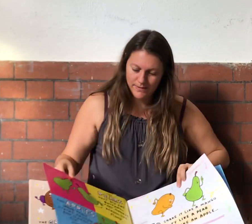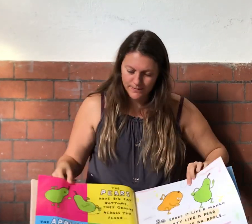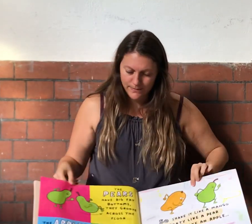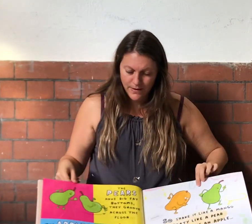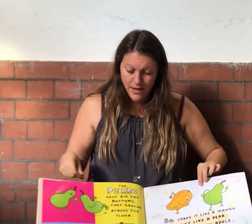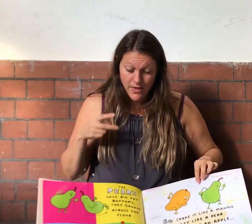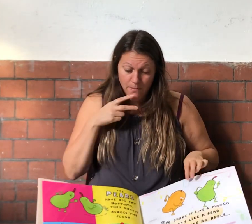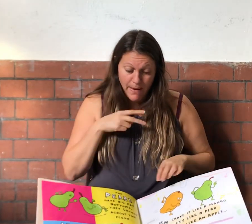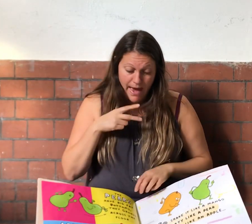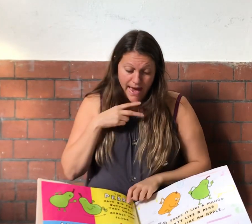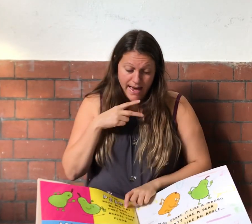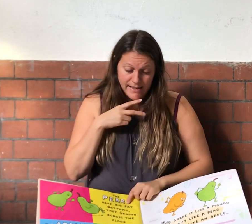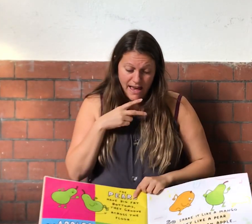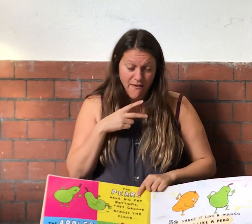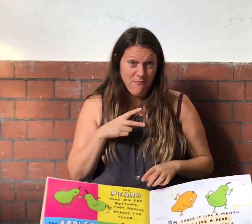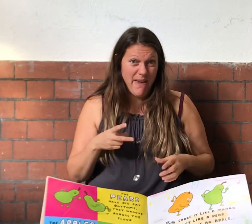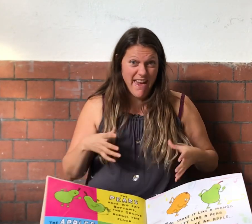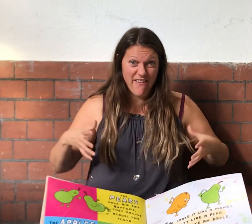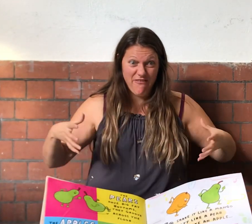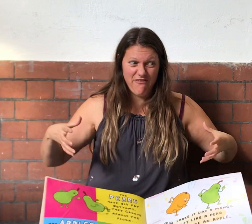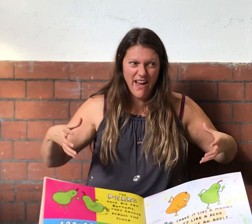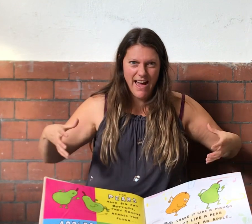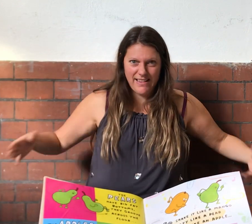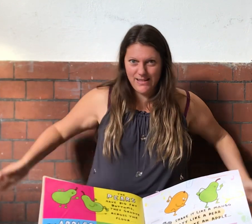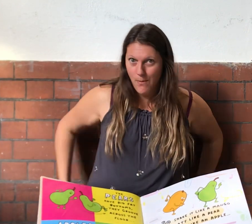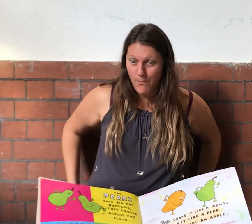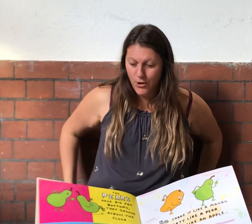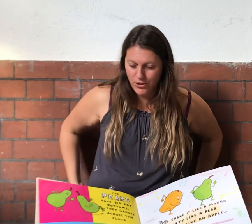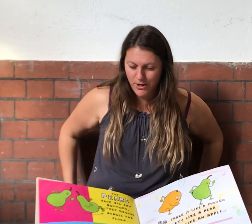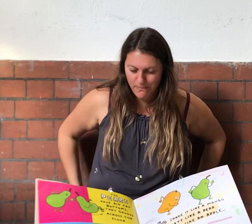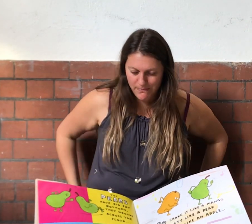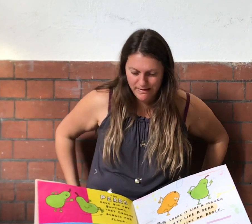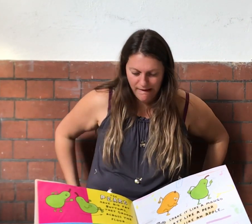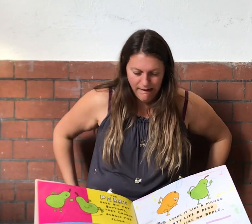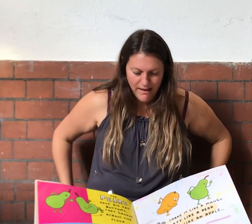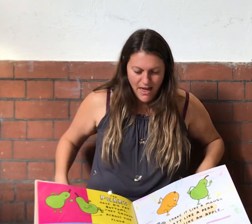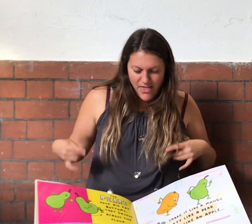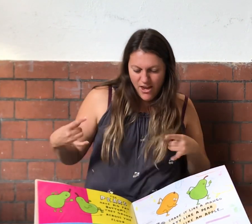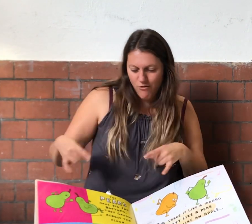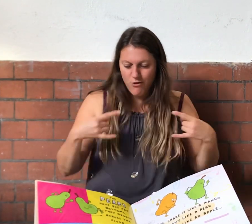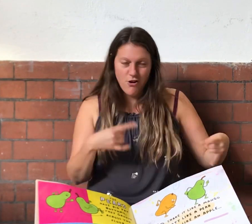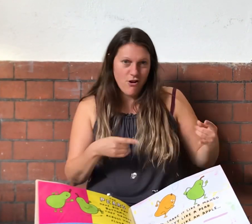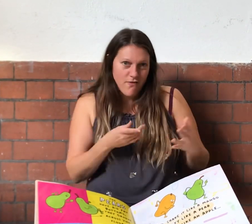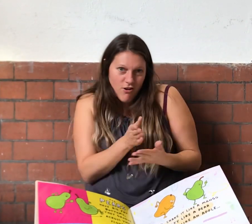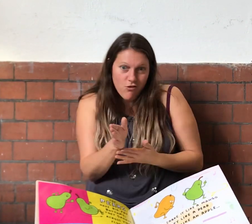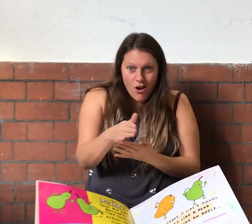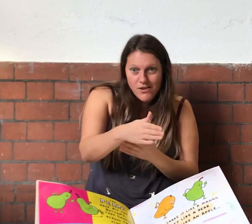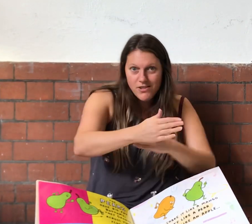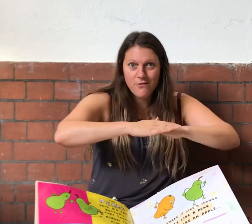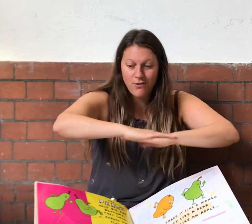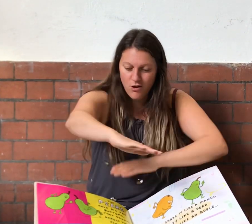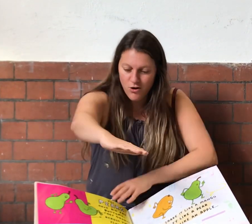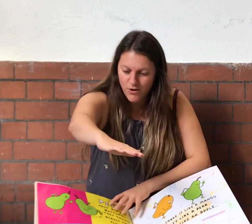The pears have big, fat bottoms. They groove across the floor.